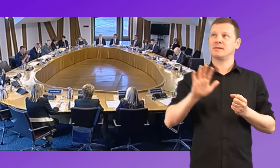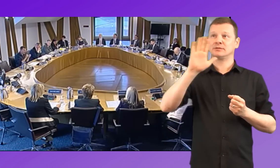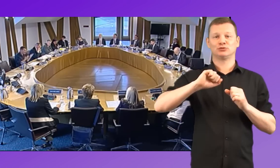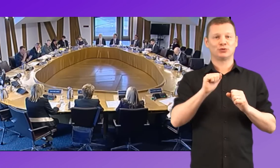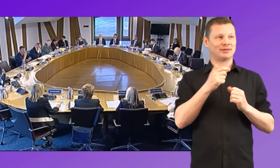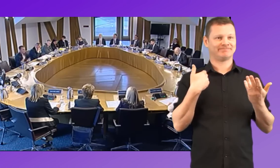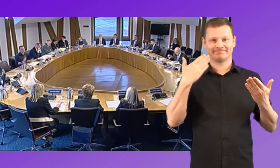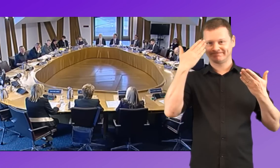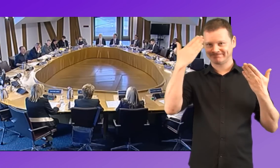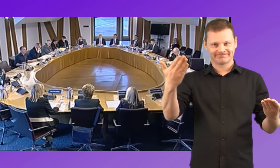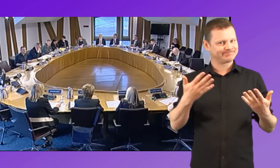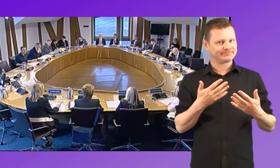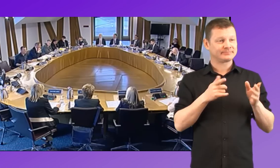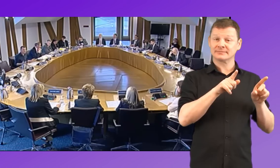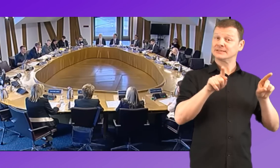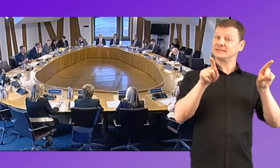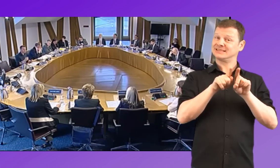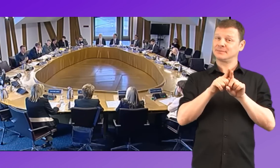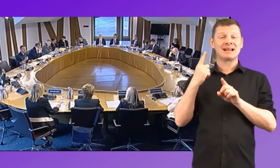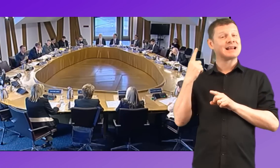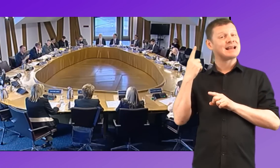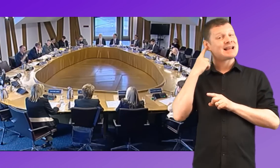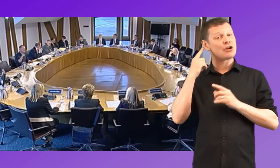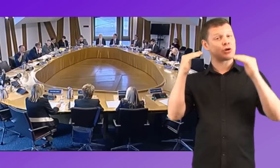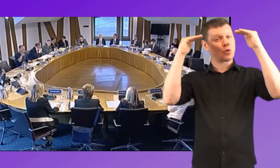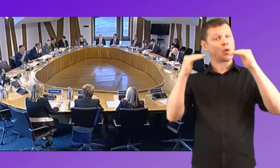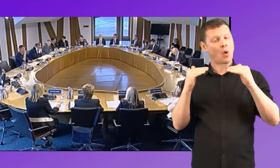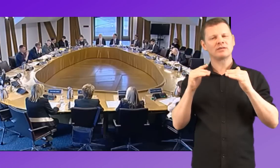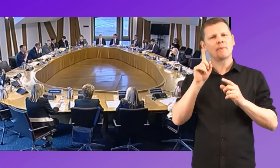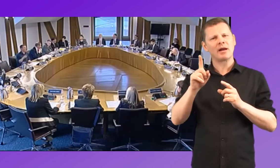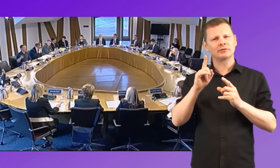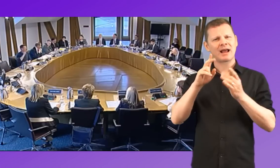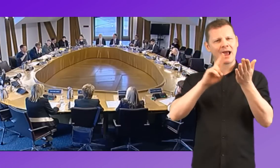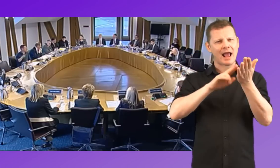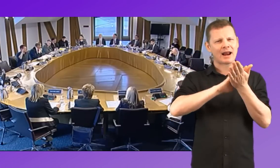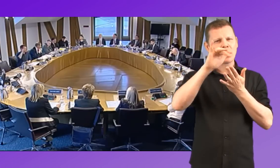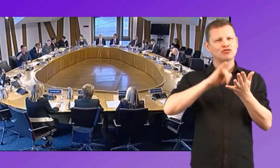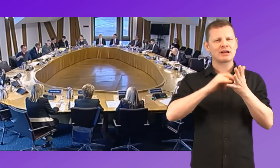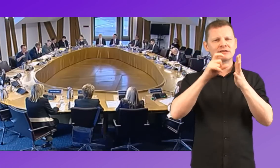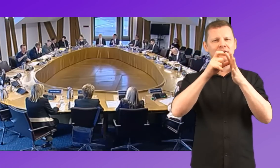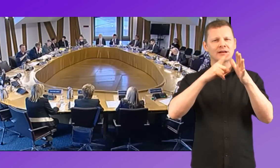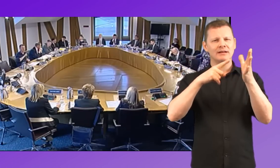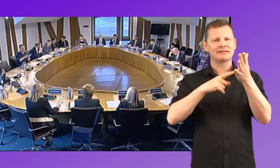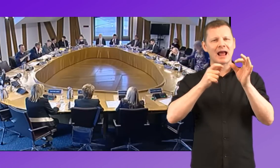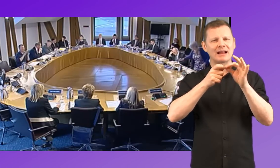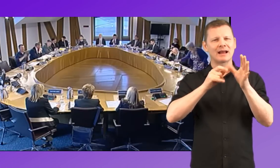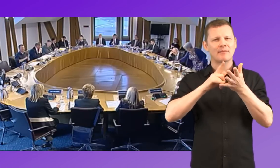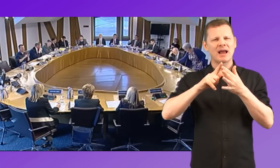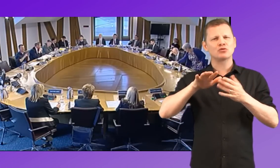we're told, as far as, uh, hearing is concerned, that screening is recorded within the NHS databases at a local level.